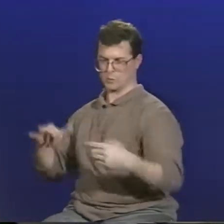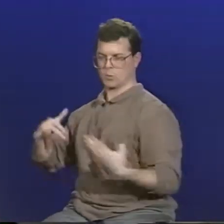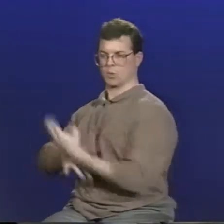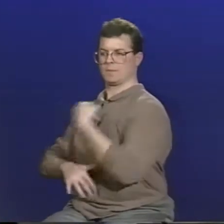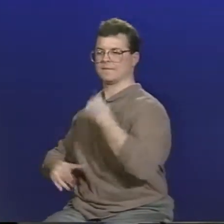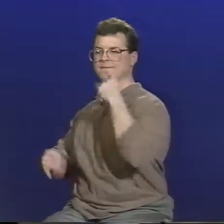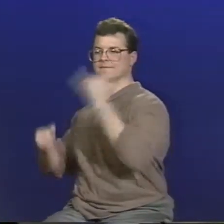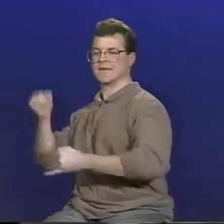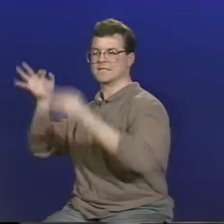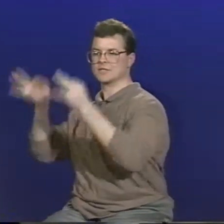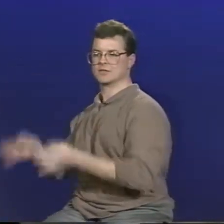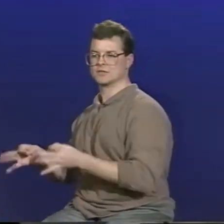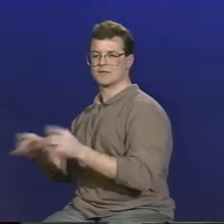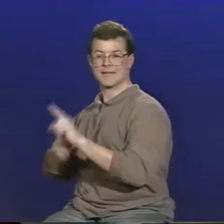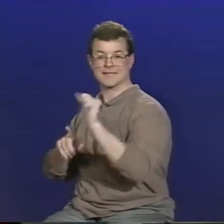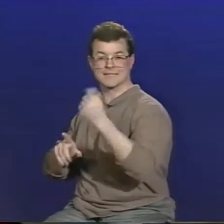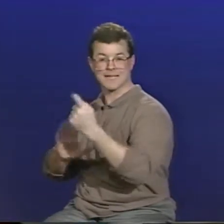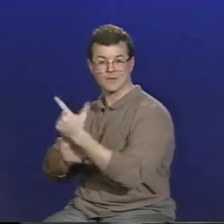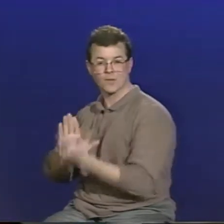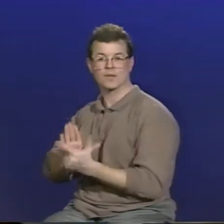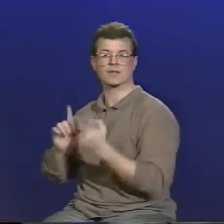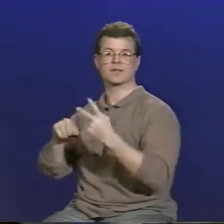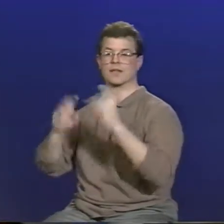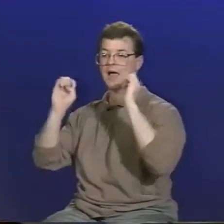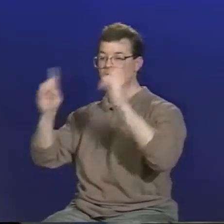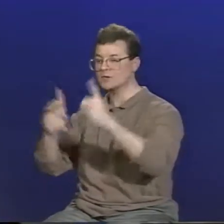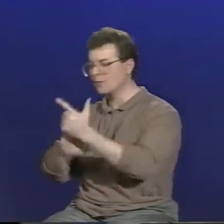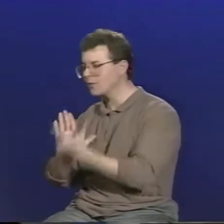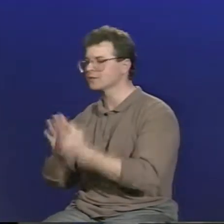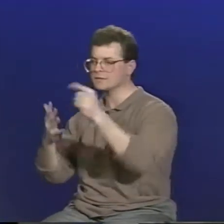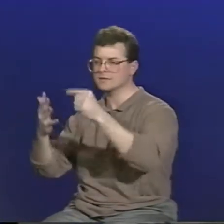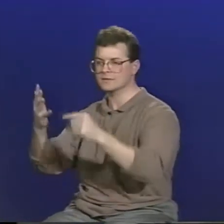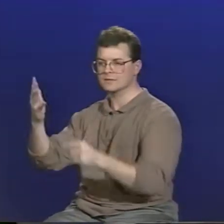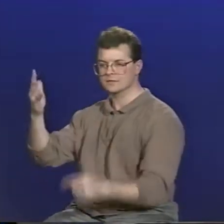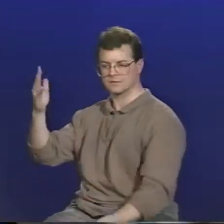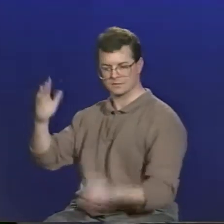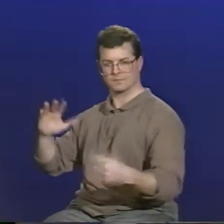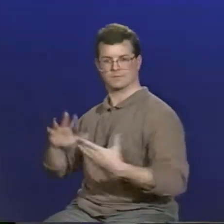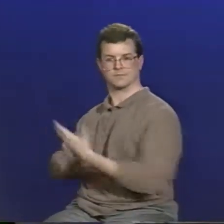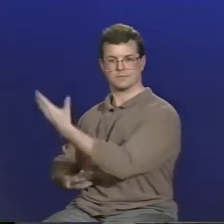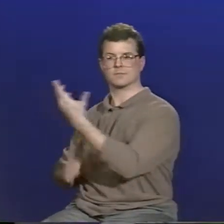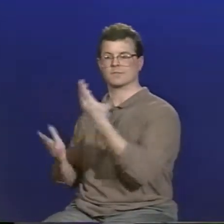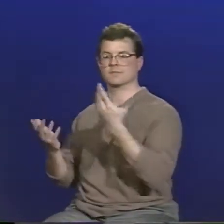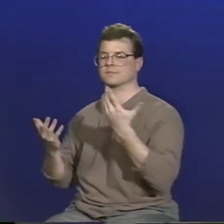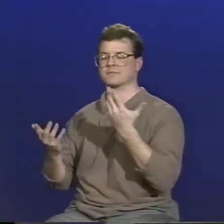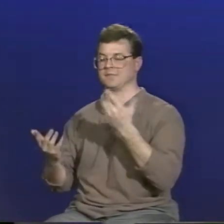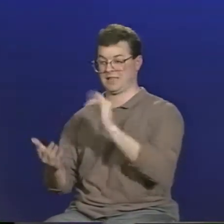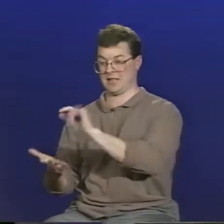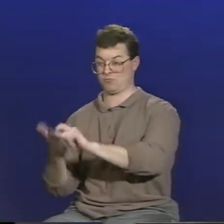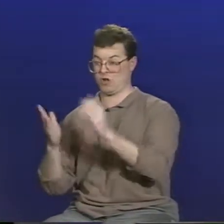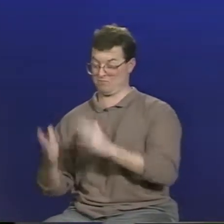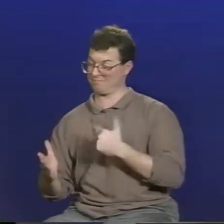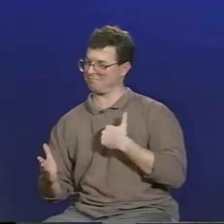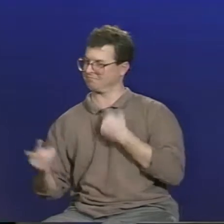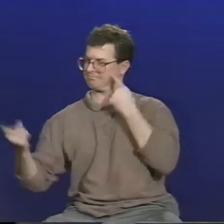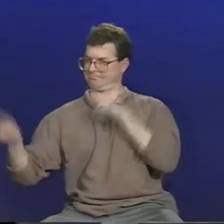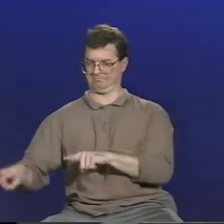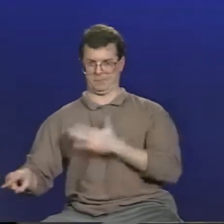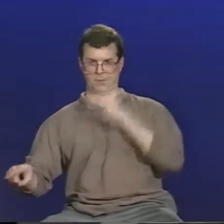both our social and civil systems. And I think that the government needs to stay out of business and